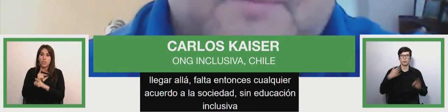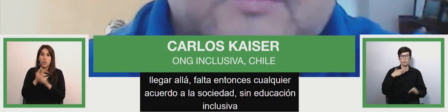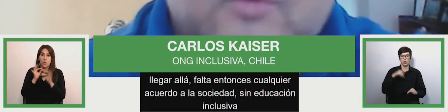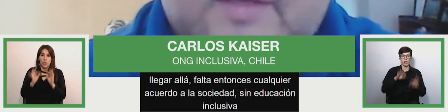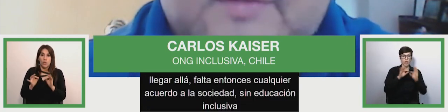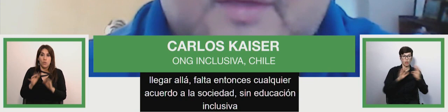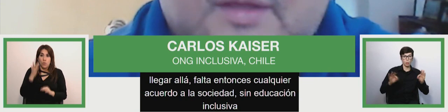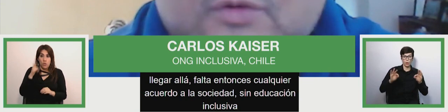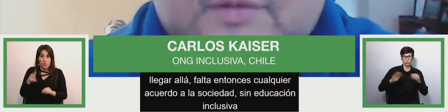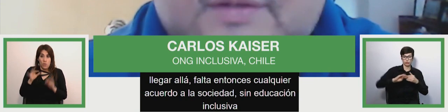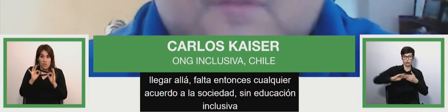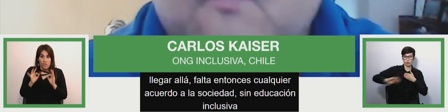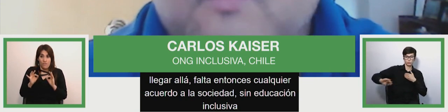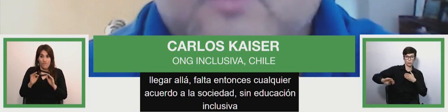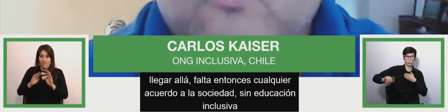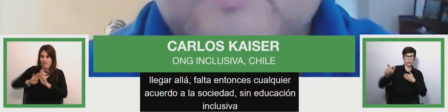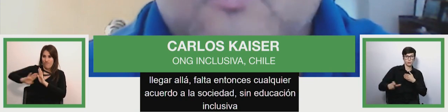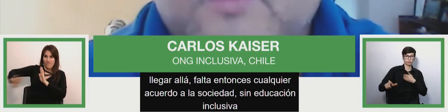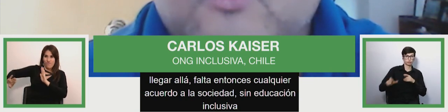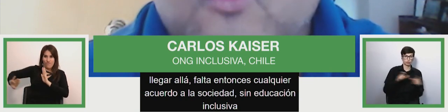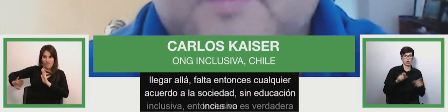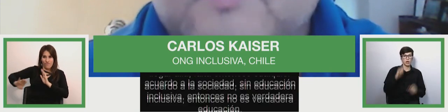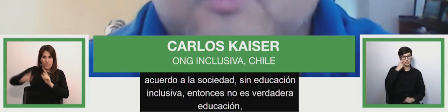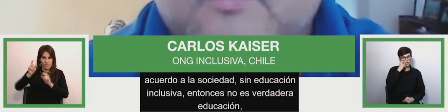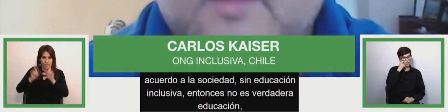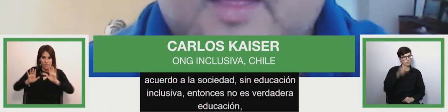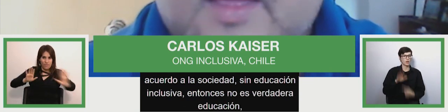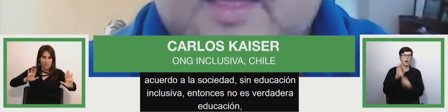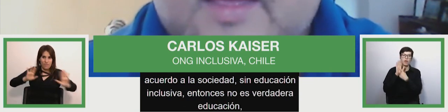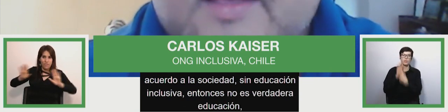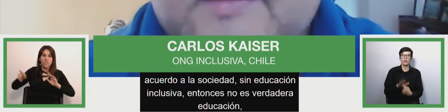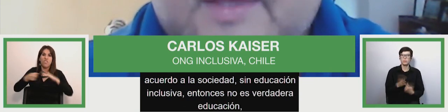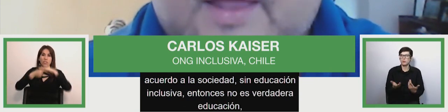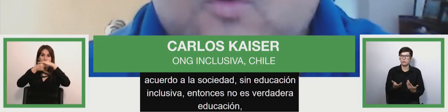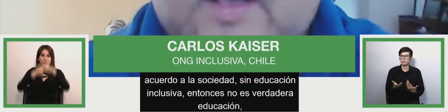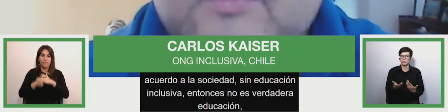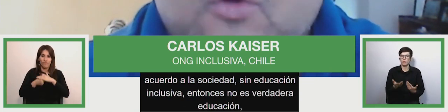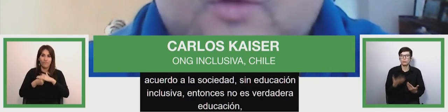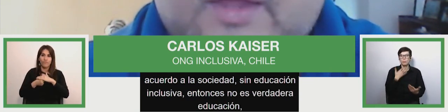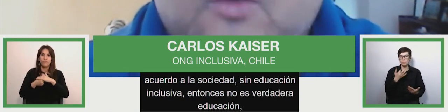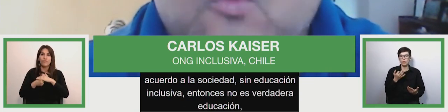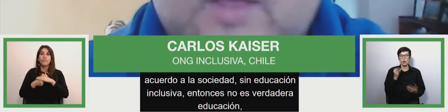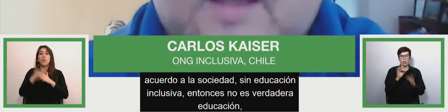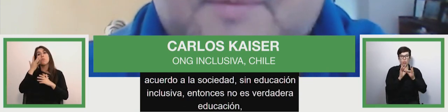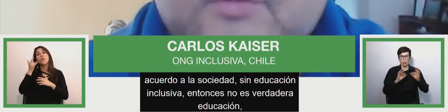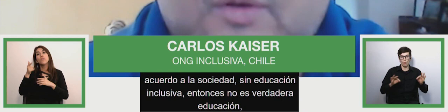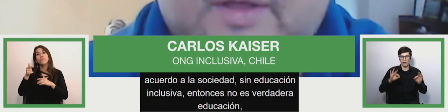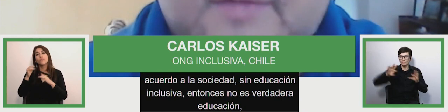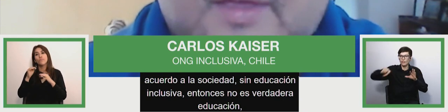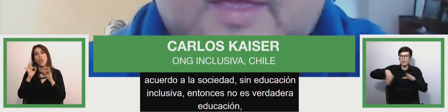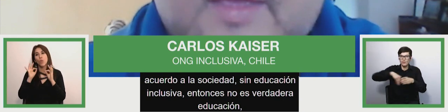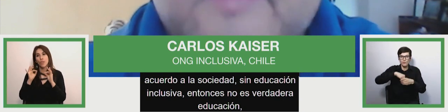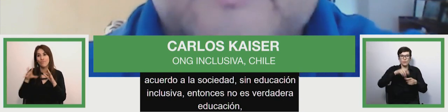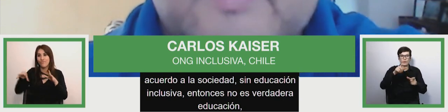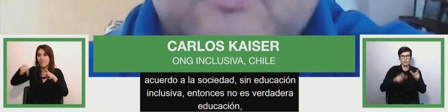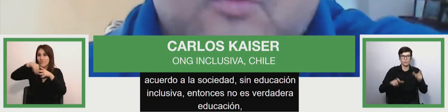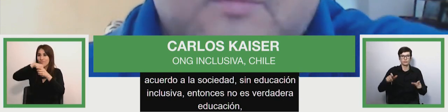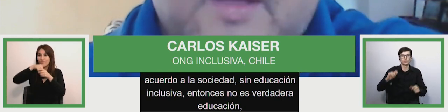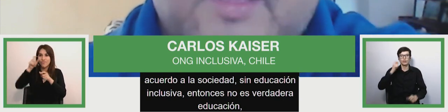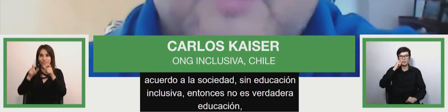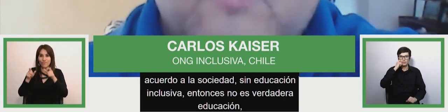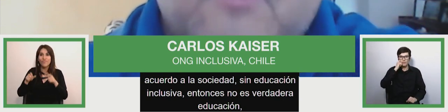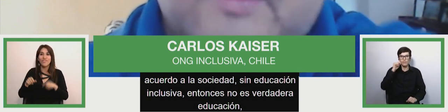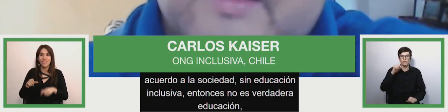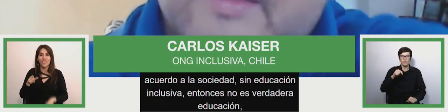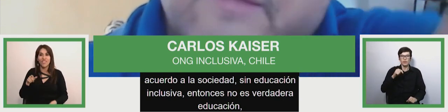missing so many possible records so many people because because because inclusive education is not real education is